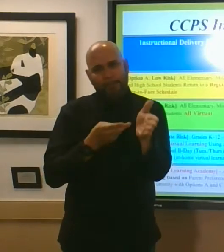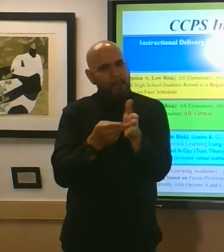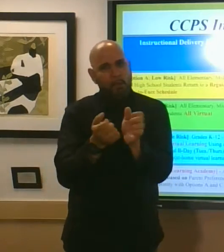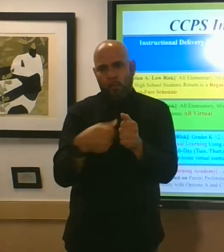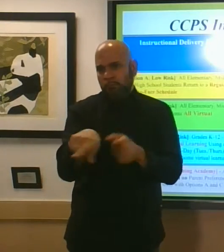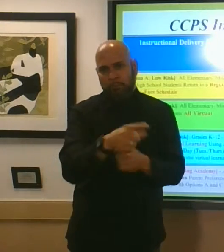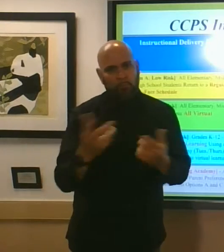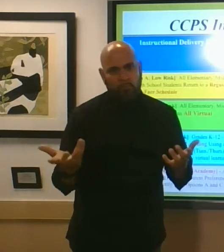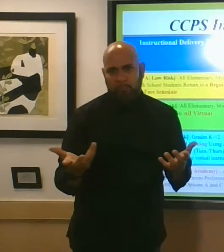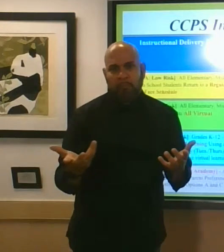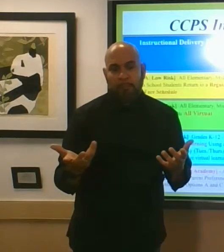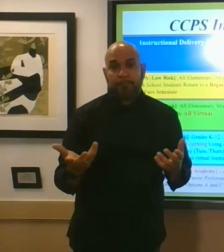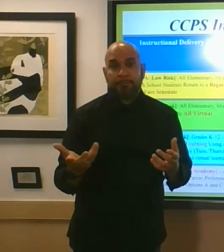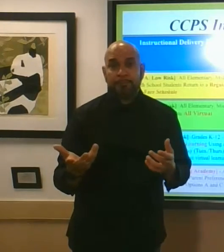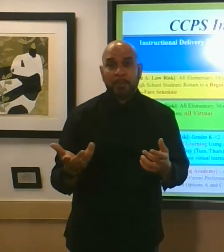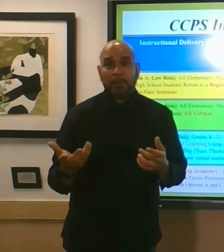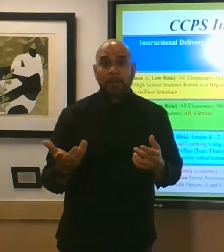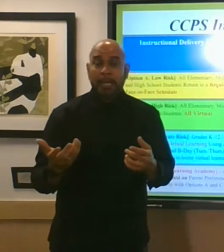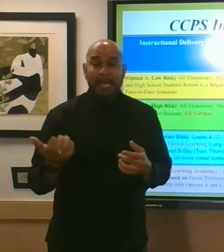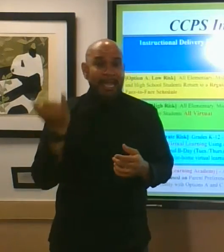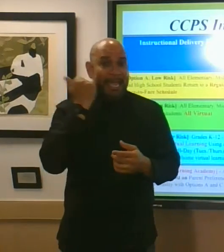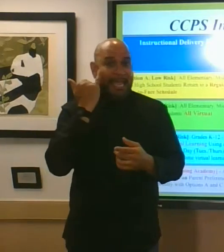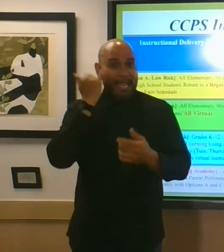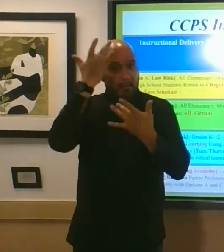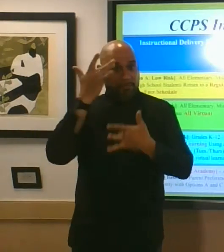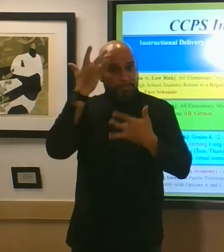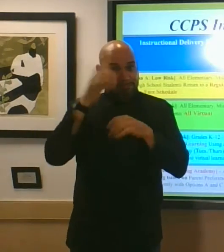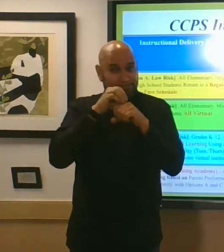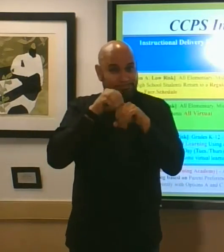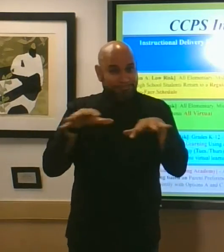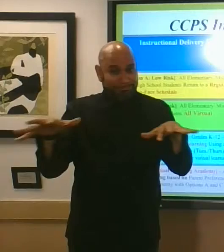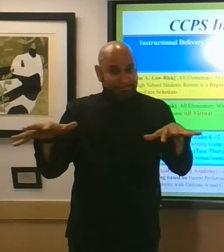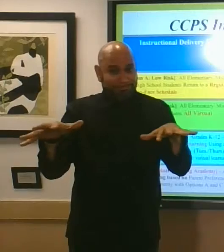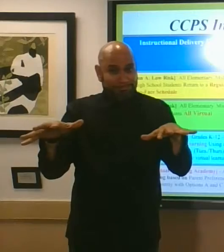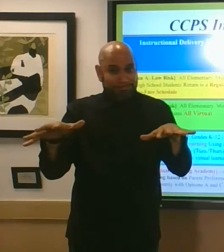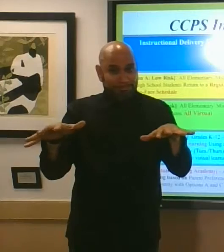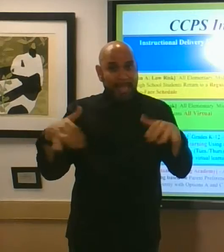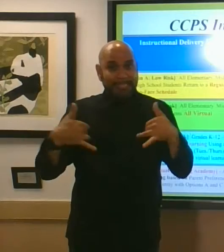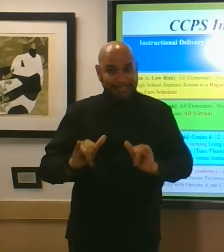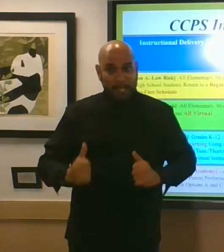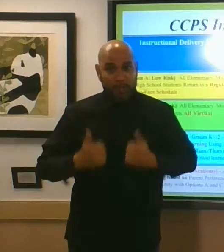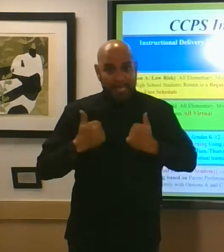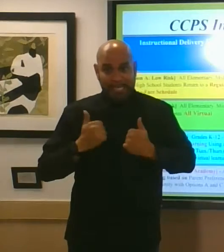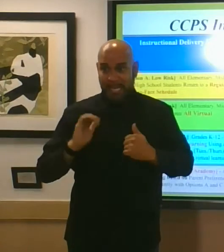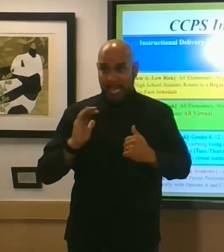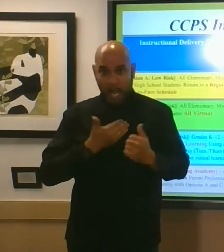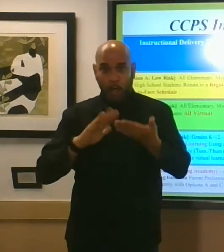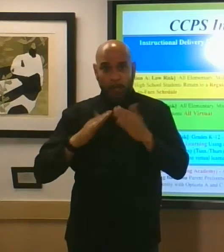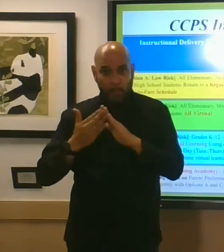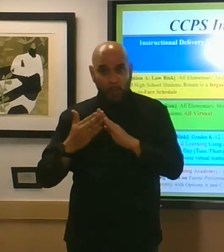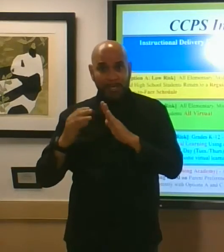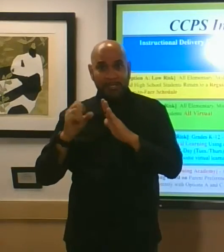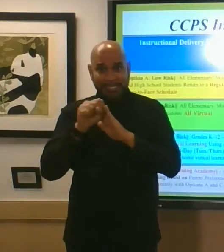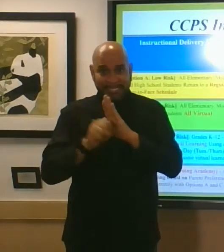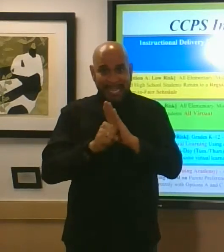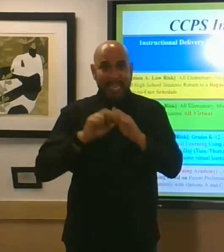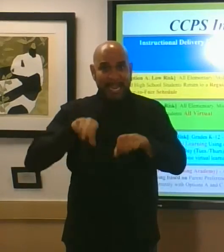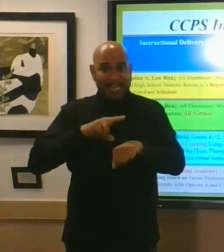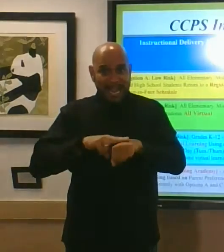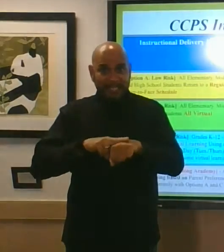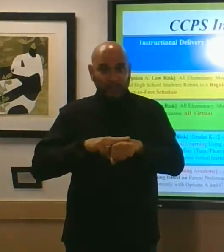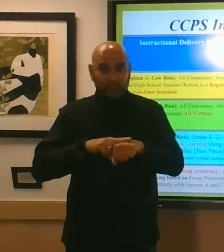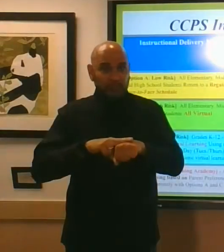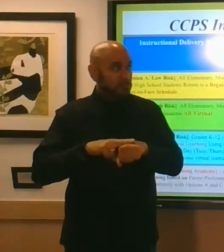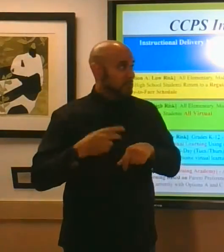as long as this pandemic is at play in our in our community in our state in our nation as long